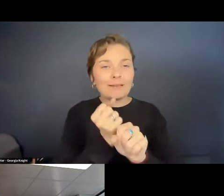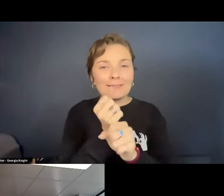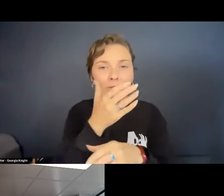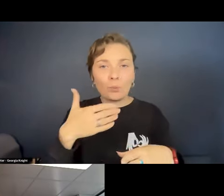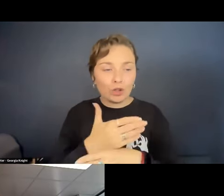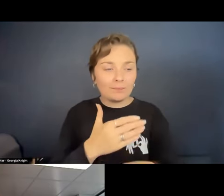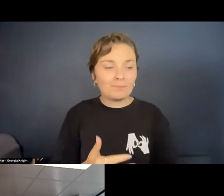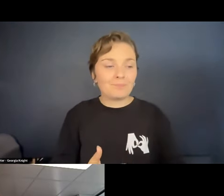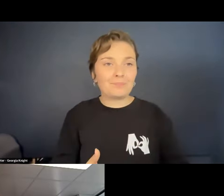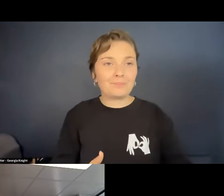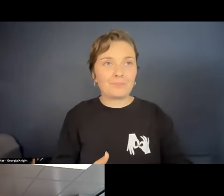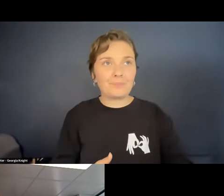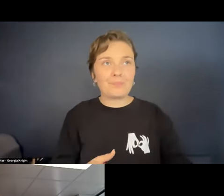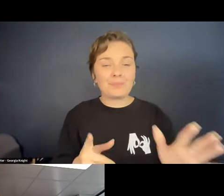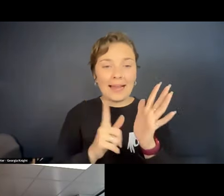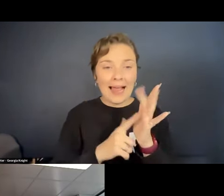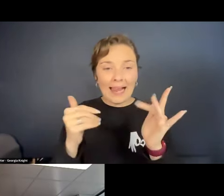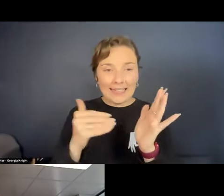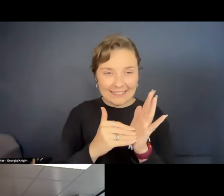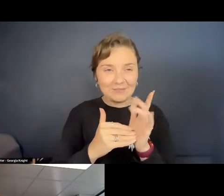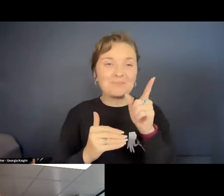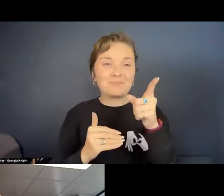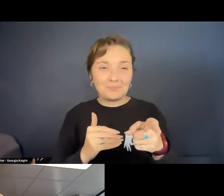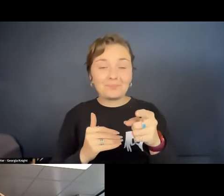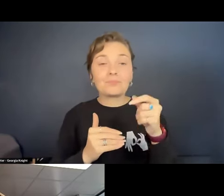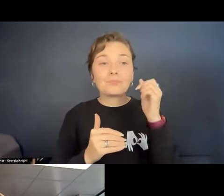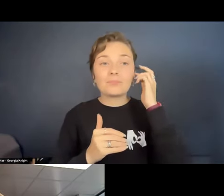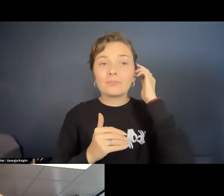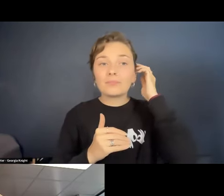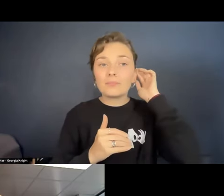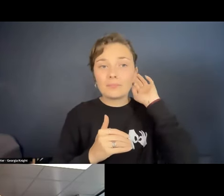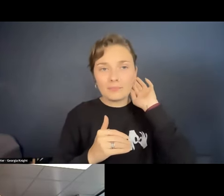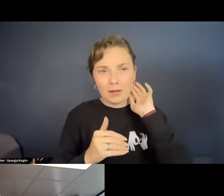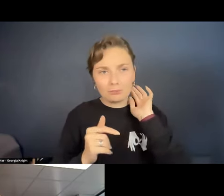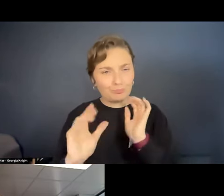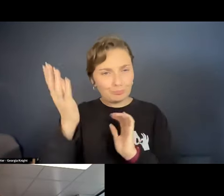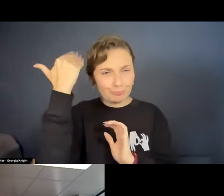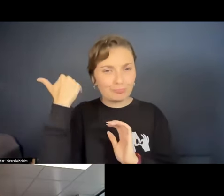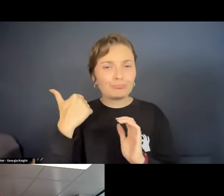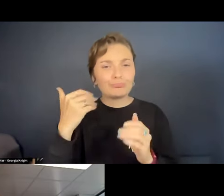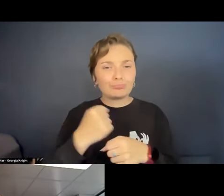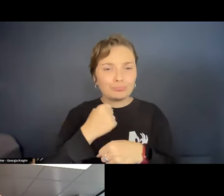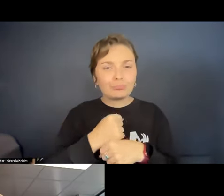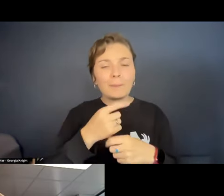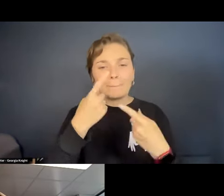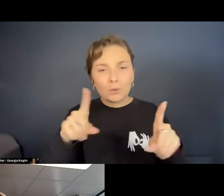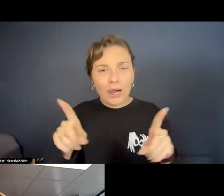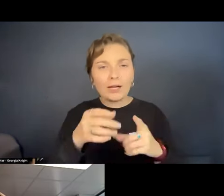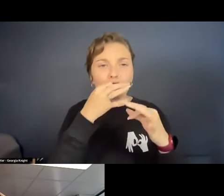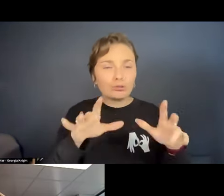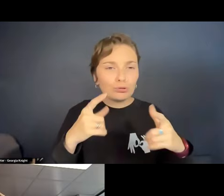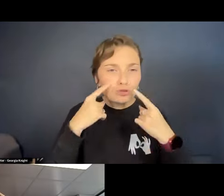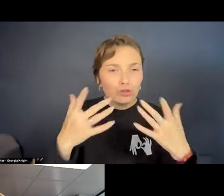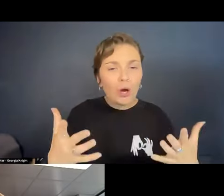Elizabeth, or Liz, has long experience working production on musicals, children's shows, dance, contemporary